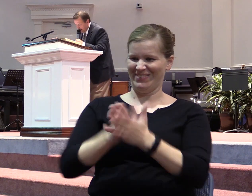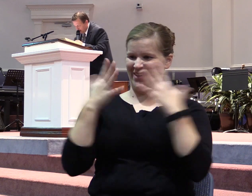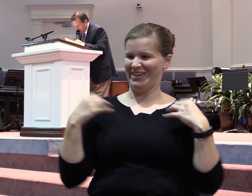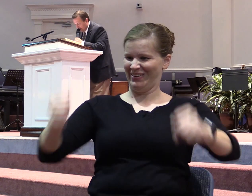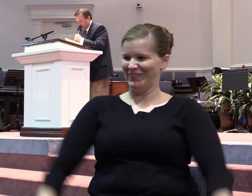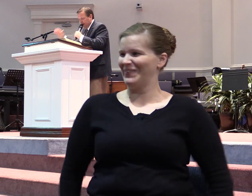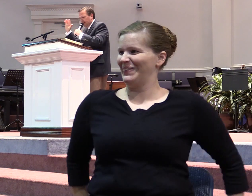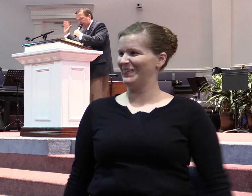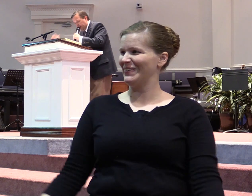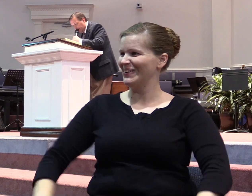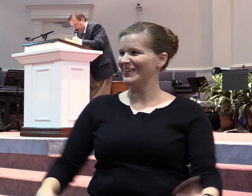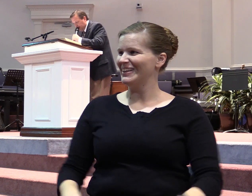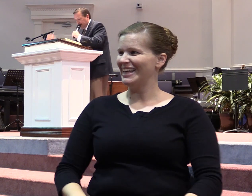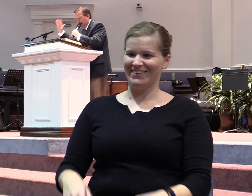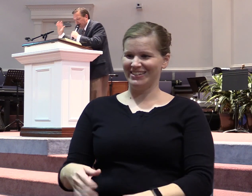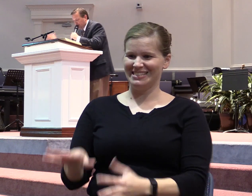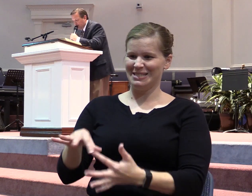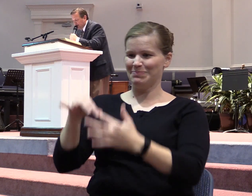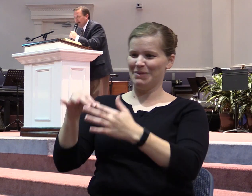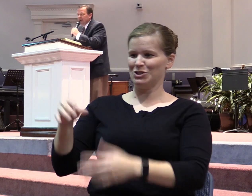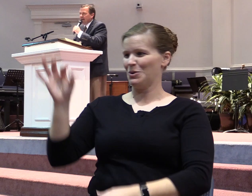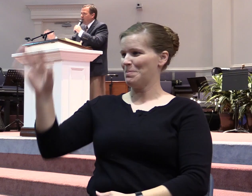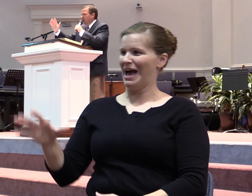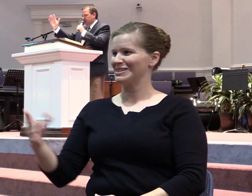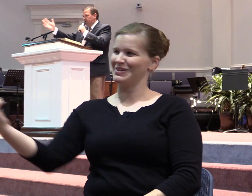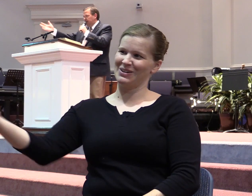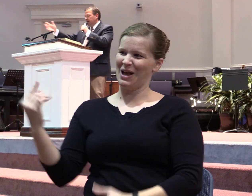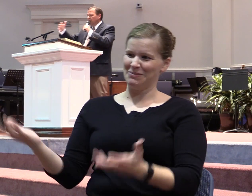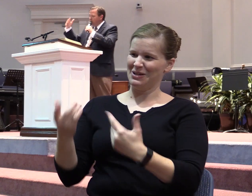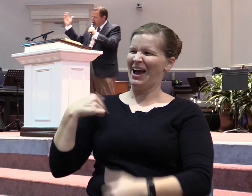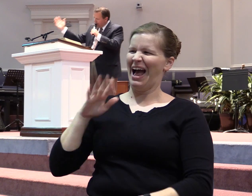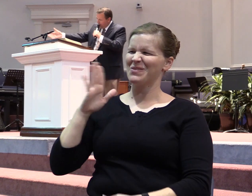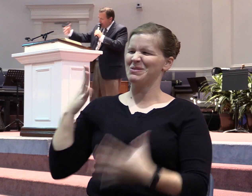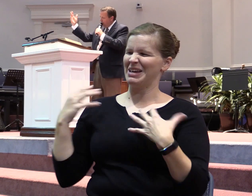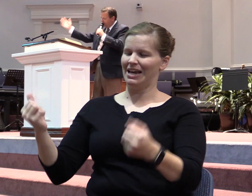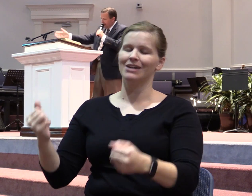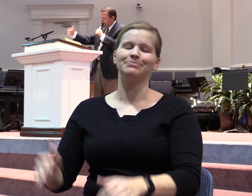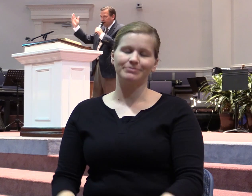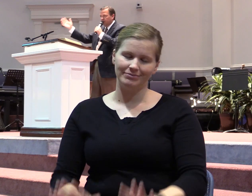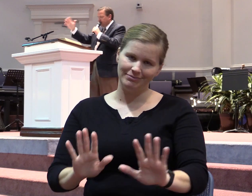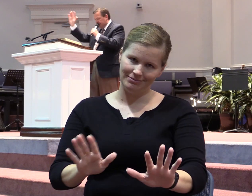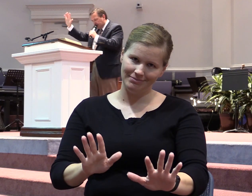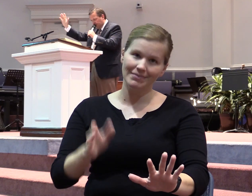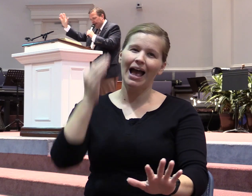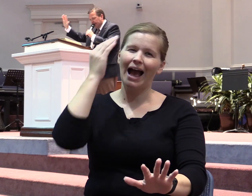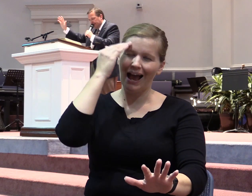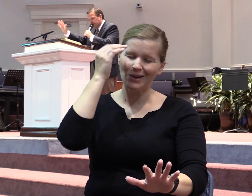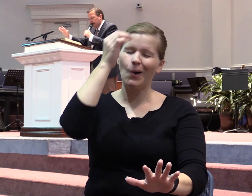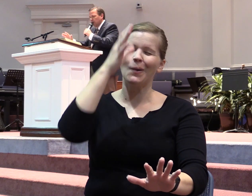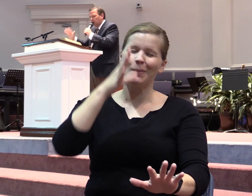can be set free, and I can get a blessing, and I can do this. And I know there are some men who generate more faith than others, and that's fine. I get that. But